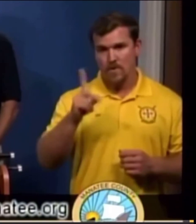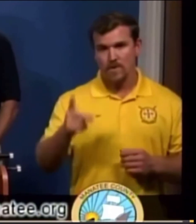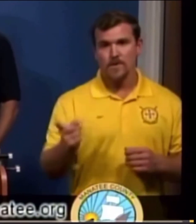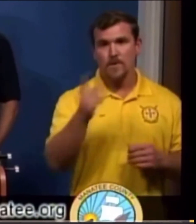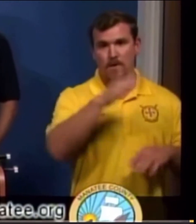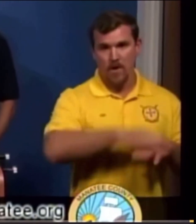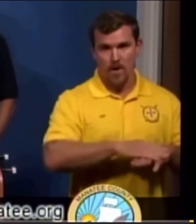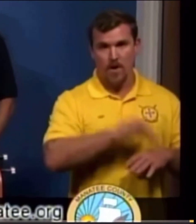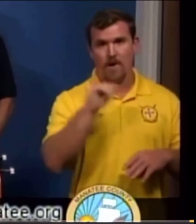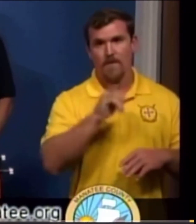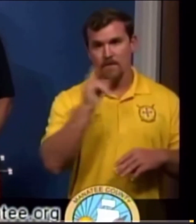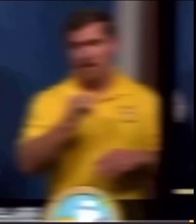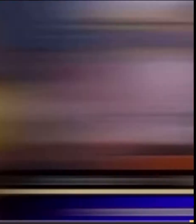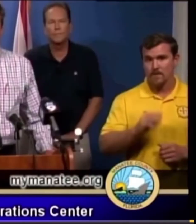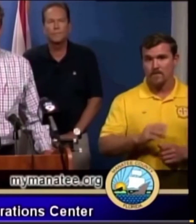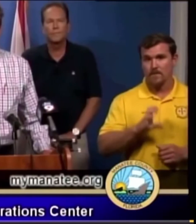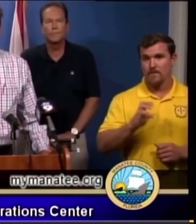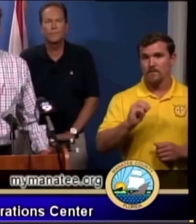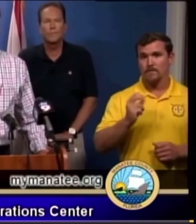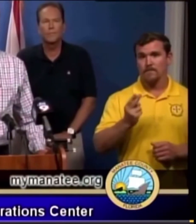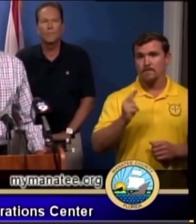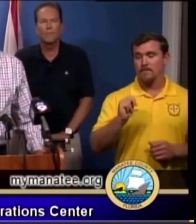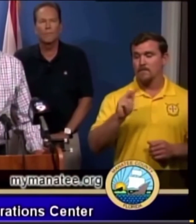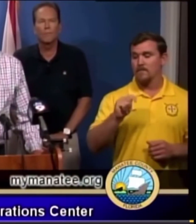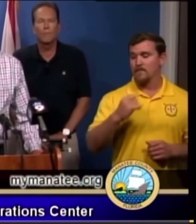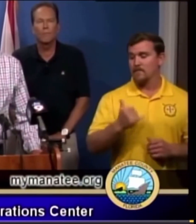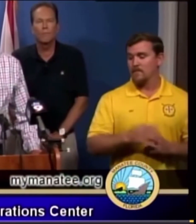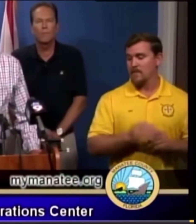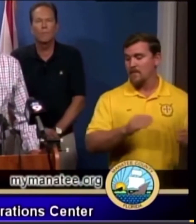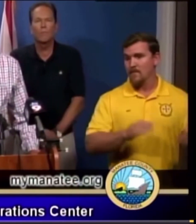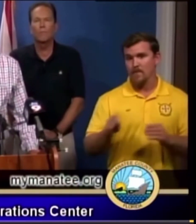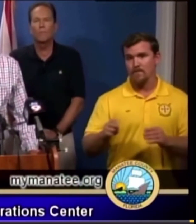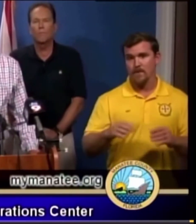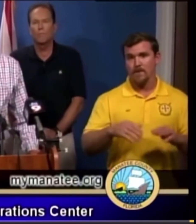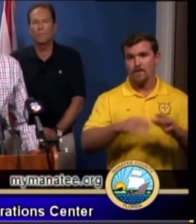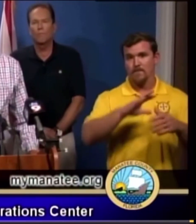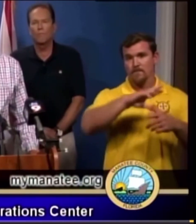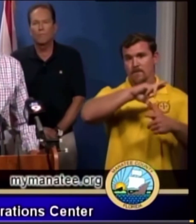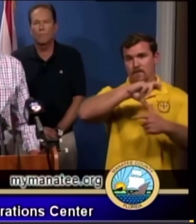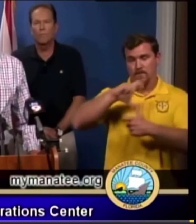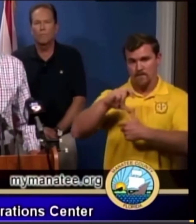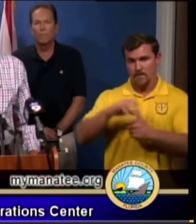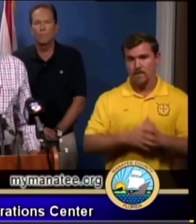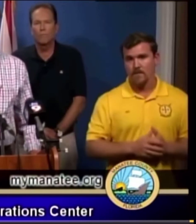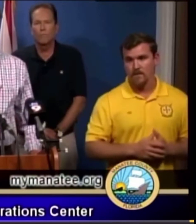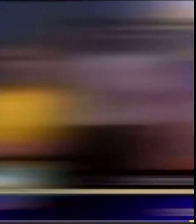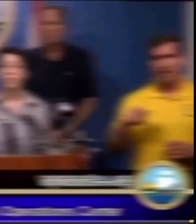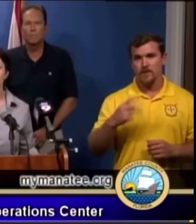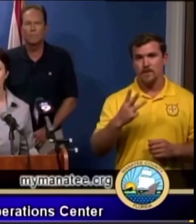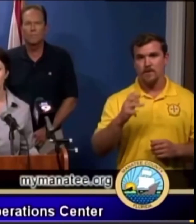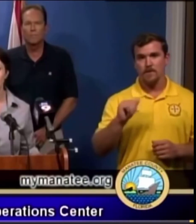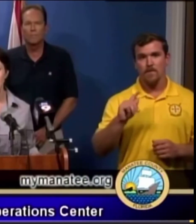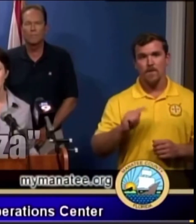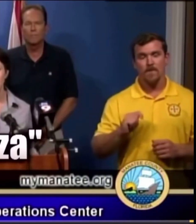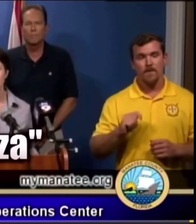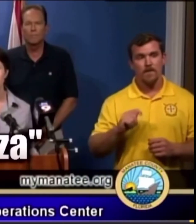total gibberish. What's he really communicating to deaf citizens caught up in the hurricane crisis? Words like pizza,